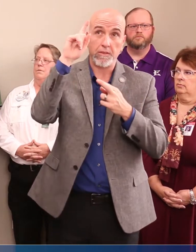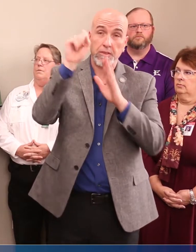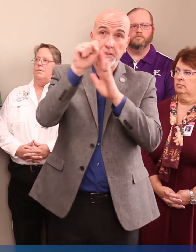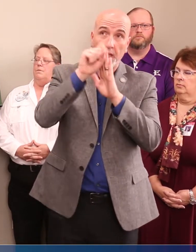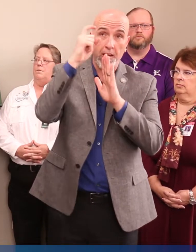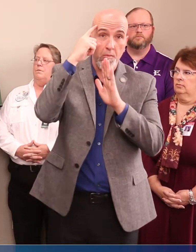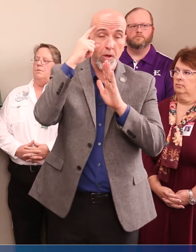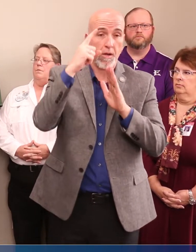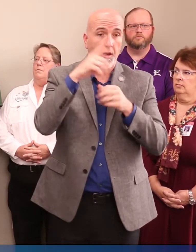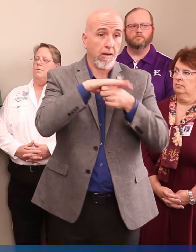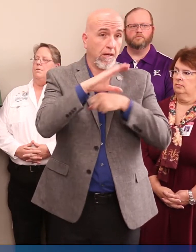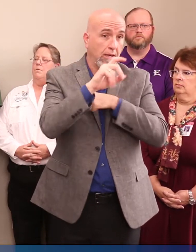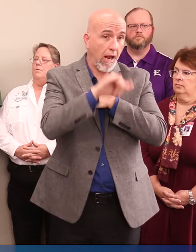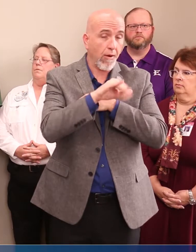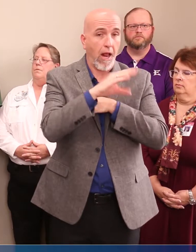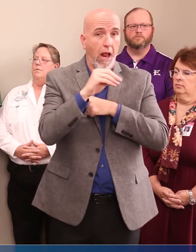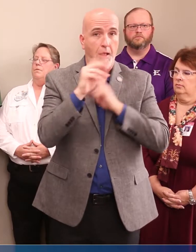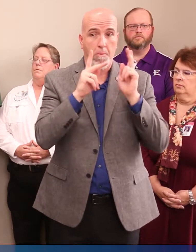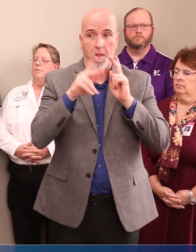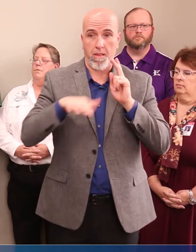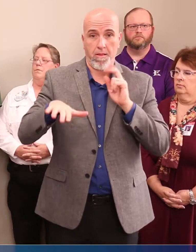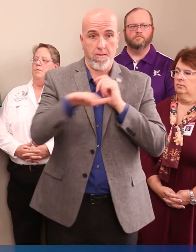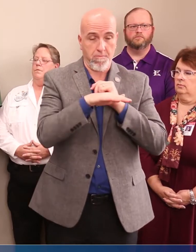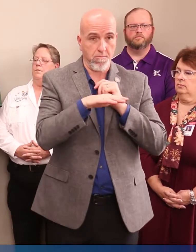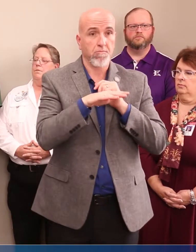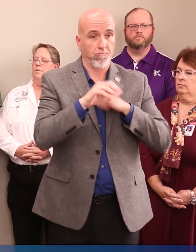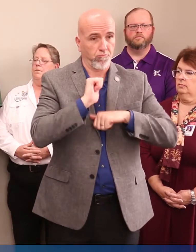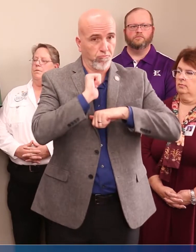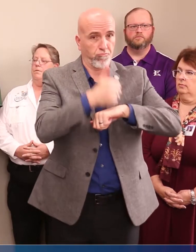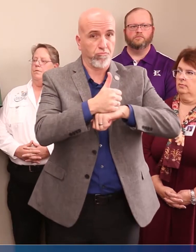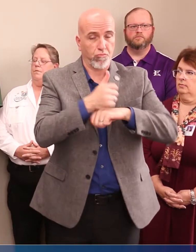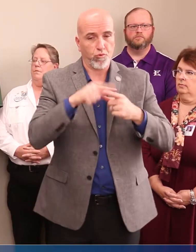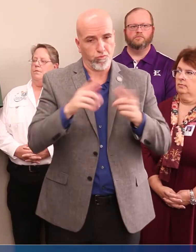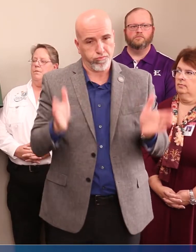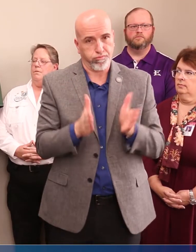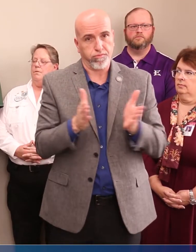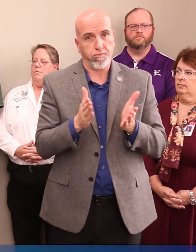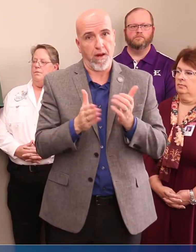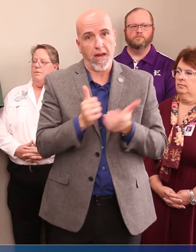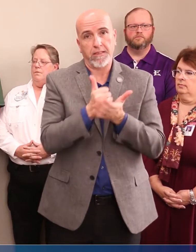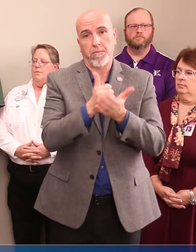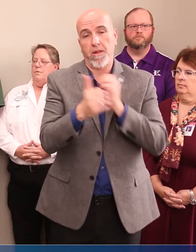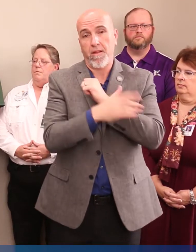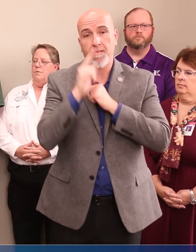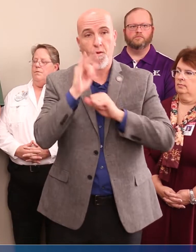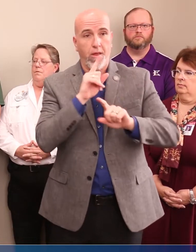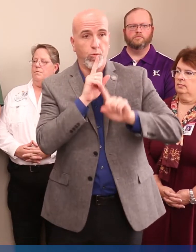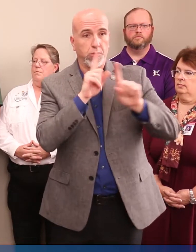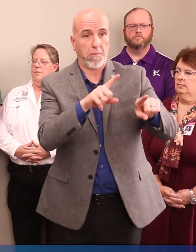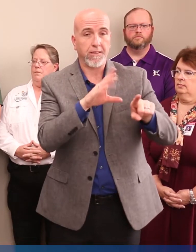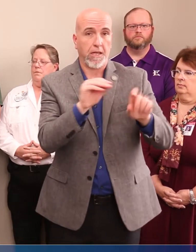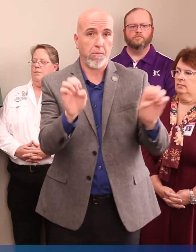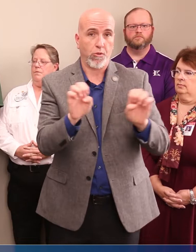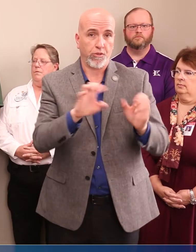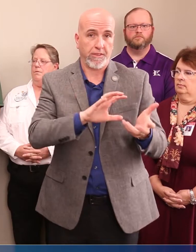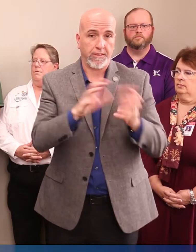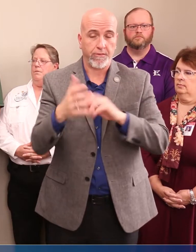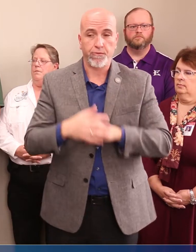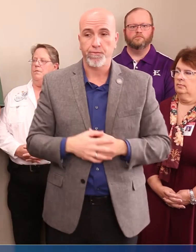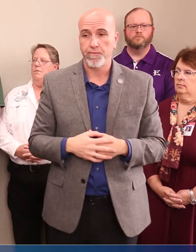county government, and the political subdivisions herein to assist the county in its response to this disaster and emergency.